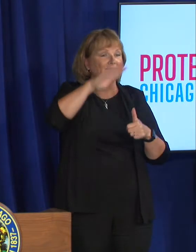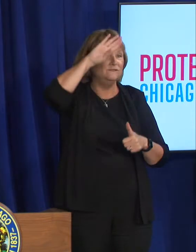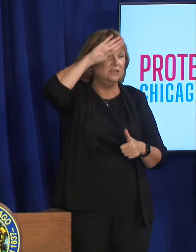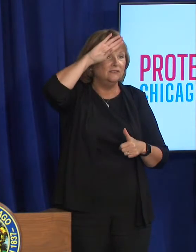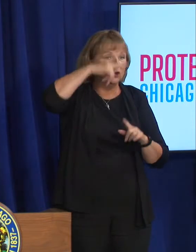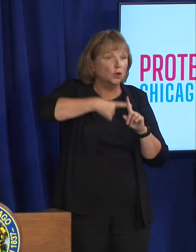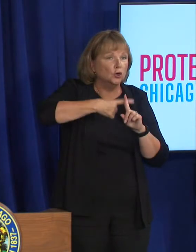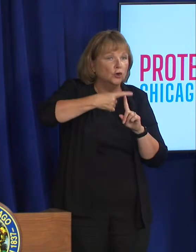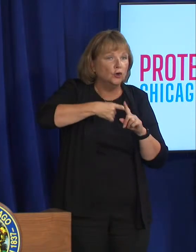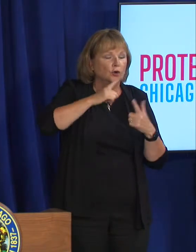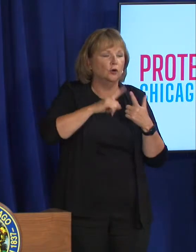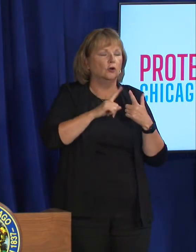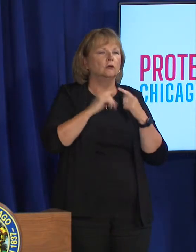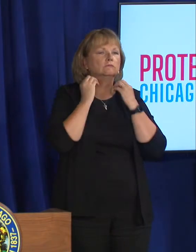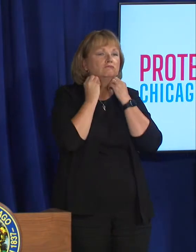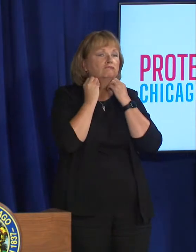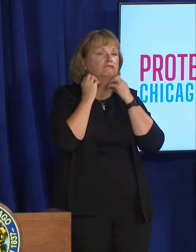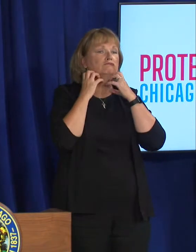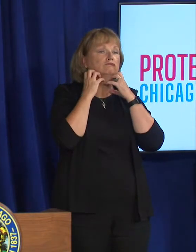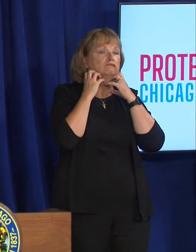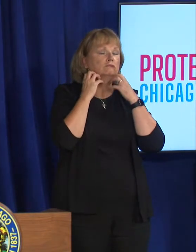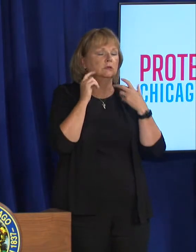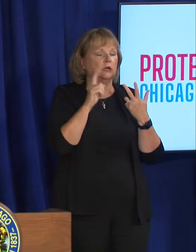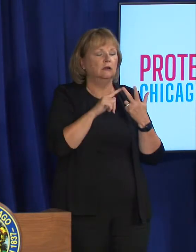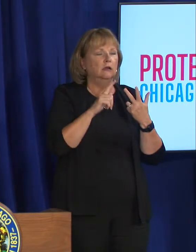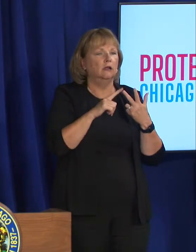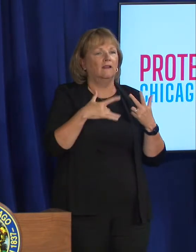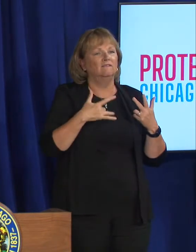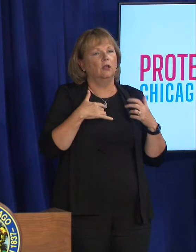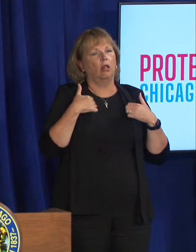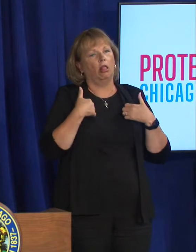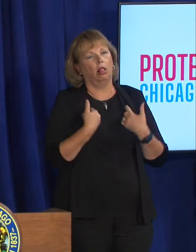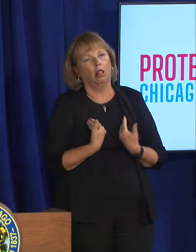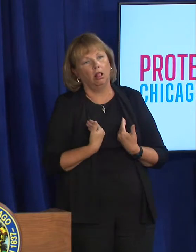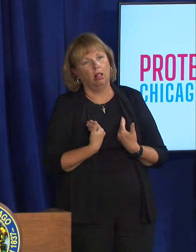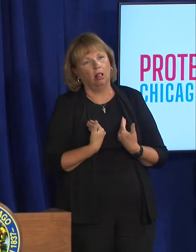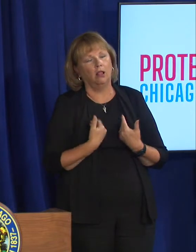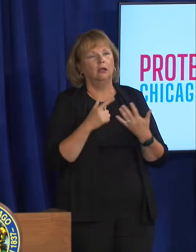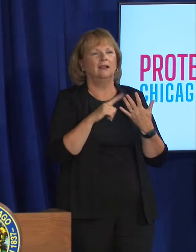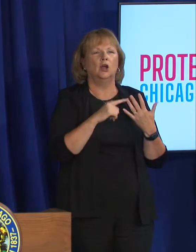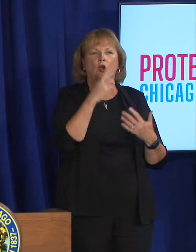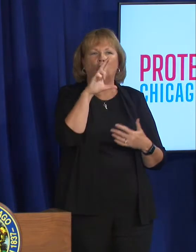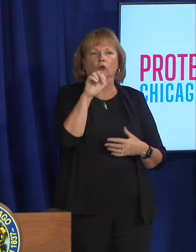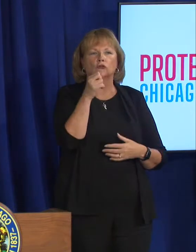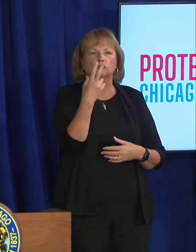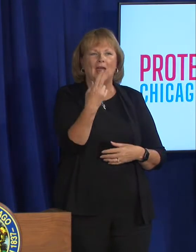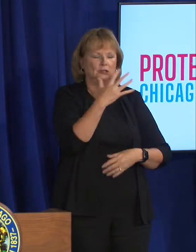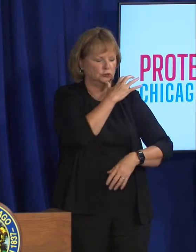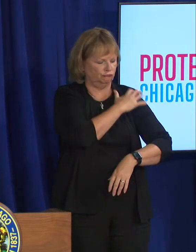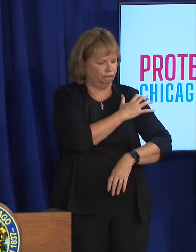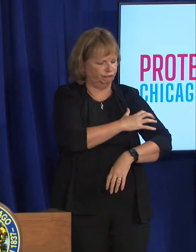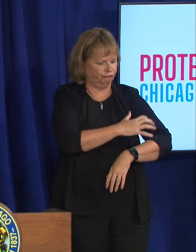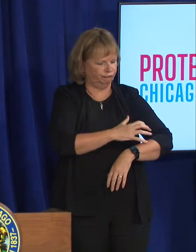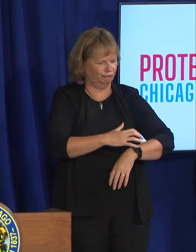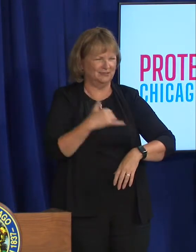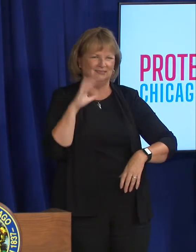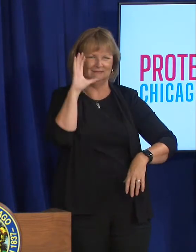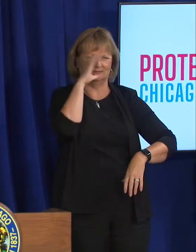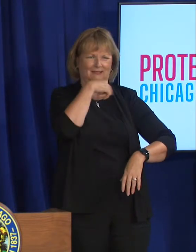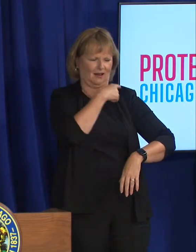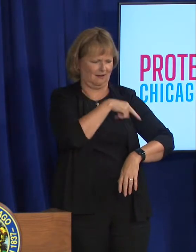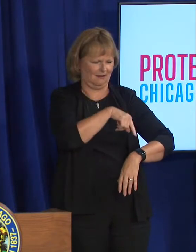swollen lymph nodes malaise and any rash presentation that may seem unusual.